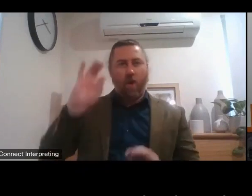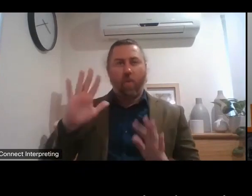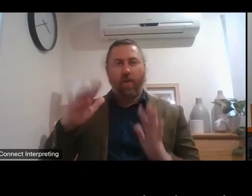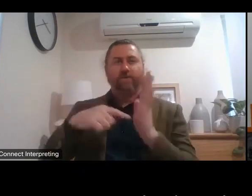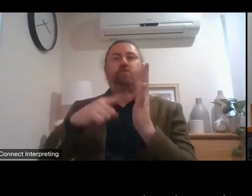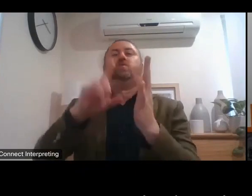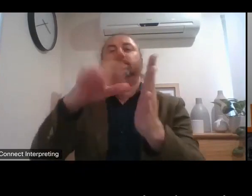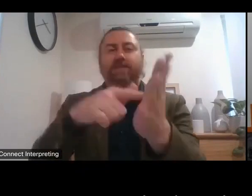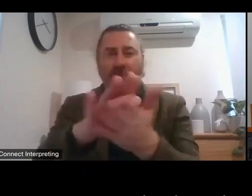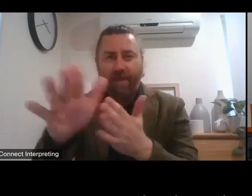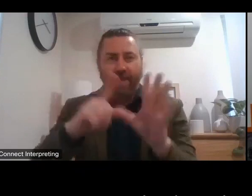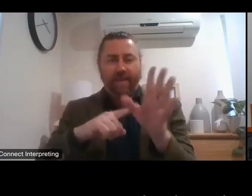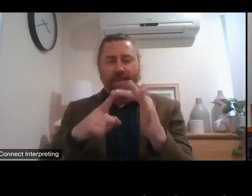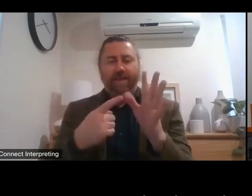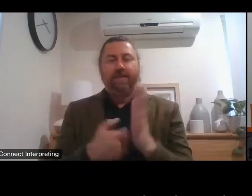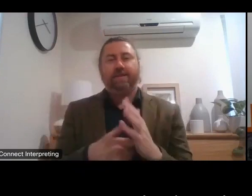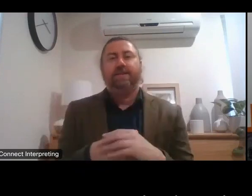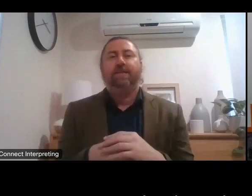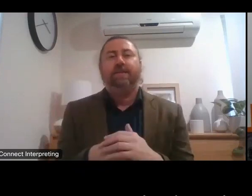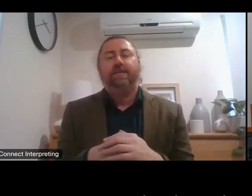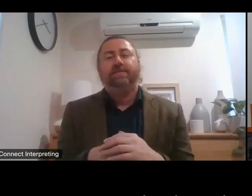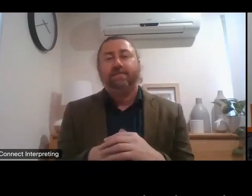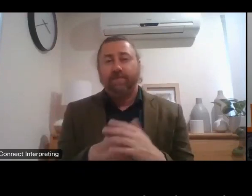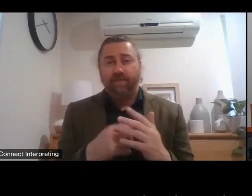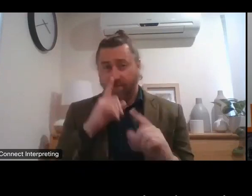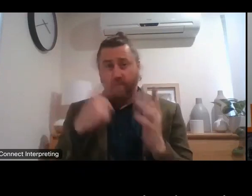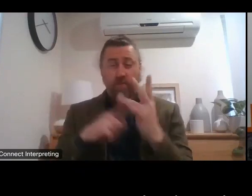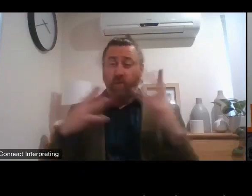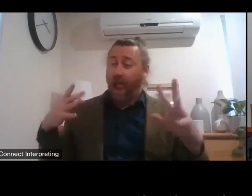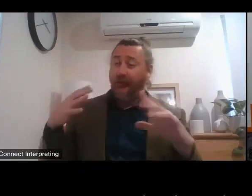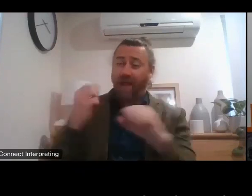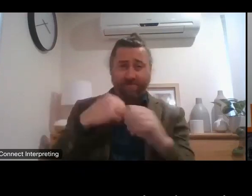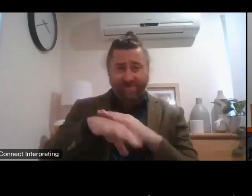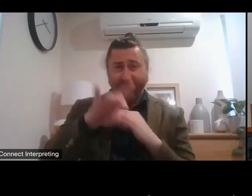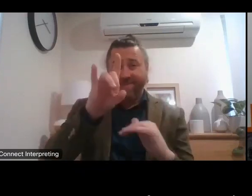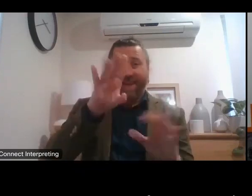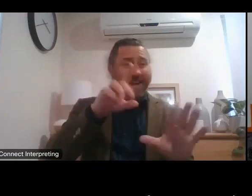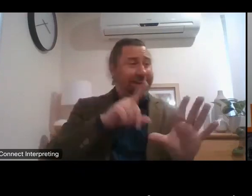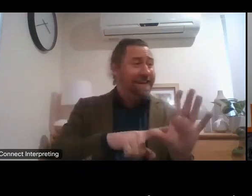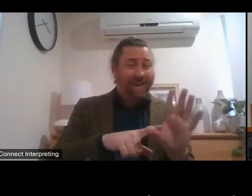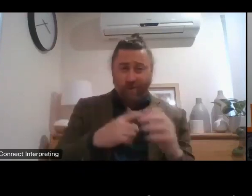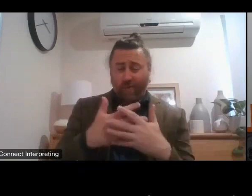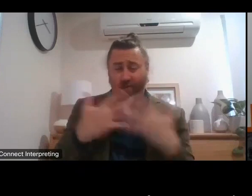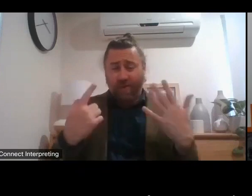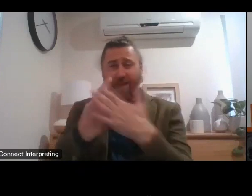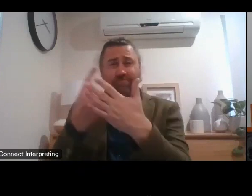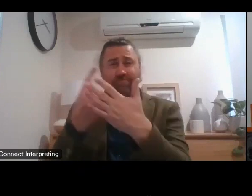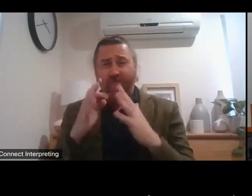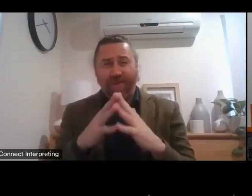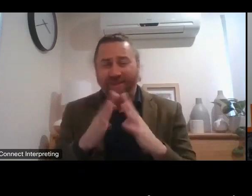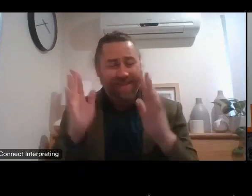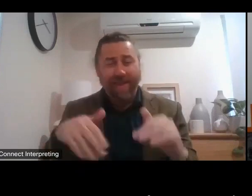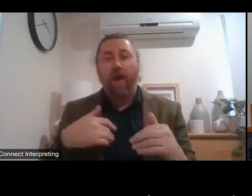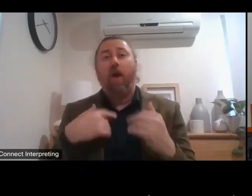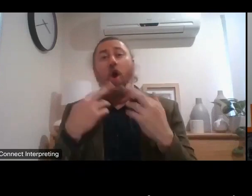I won't try and summarise 10 years in 10 seconds. Suffice to say that for some people, for many people hopefully,